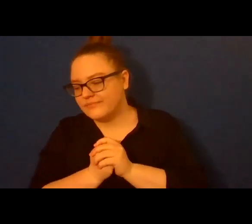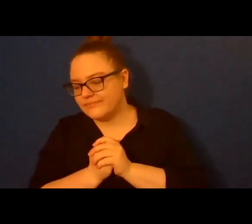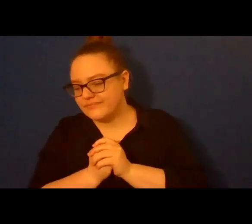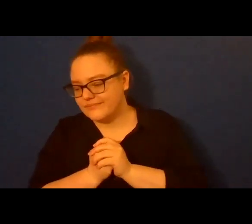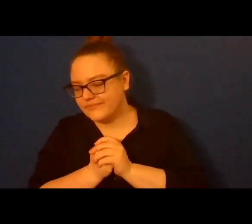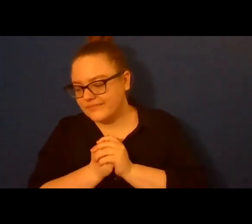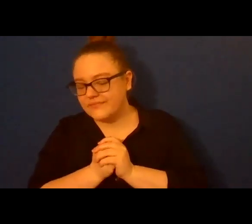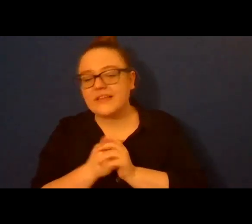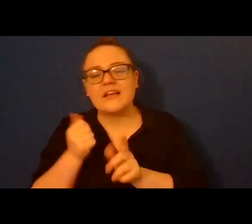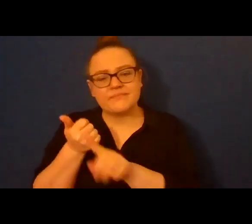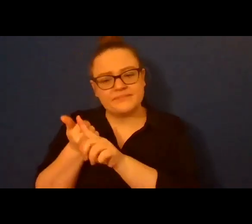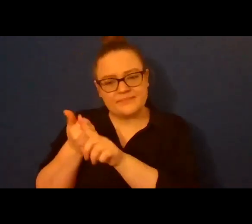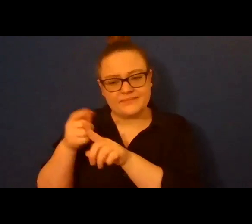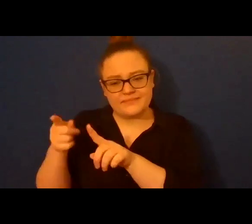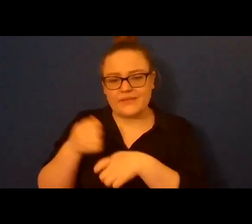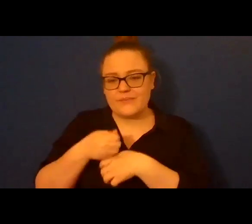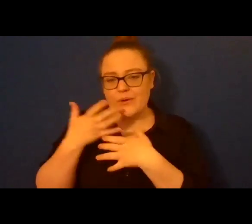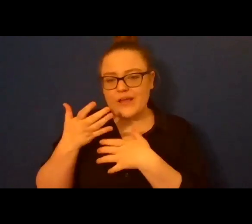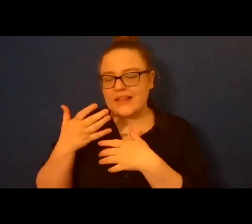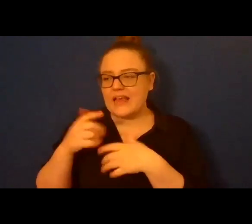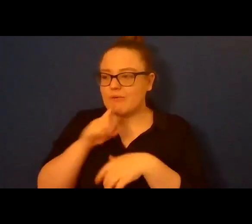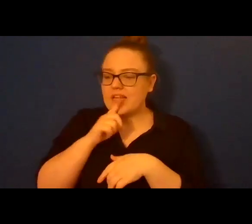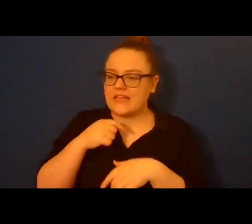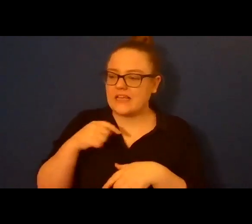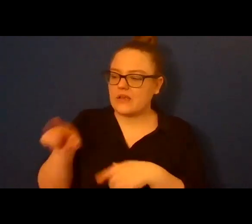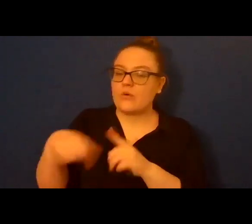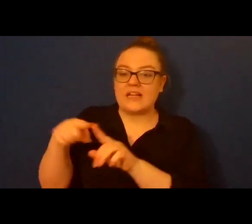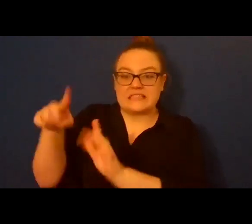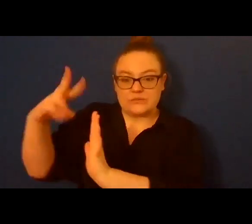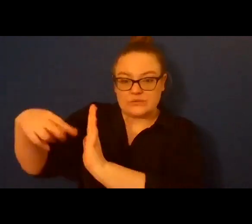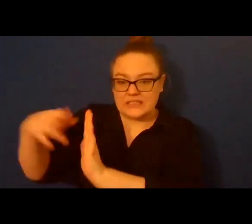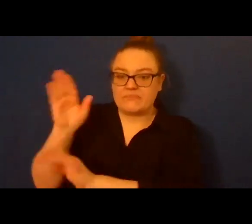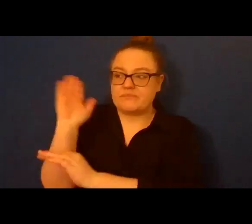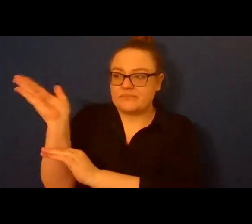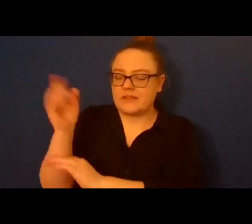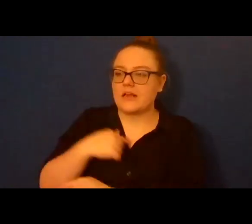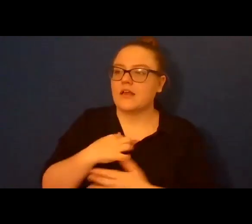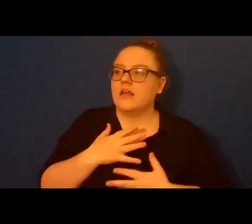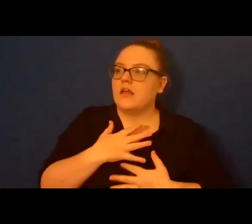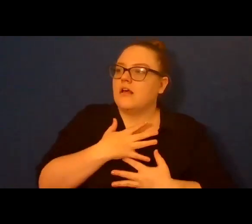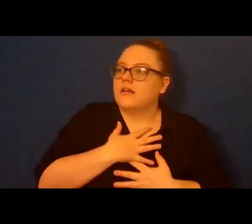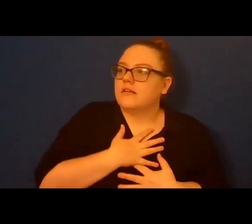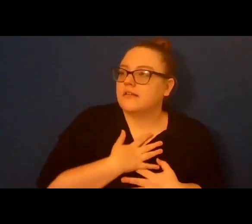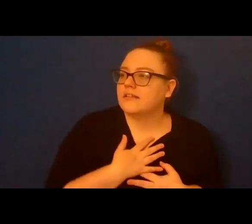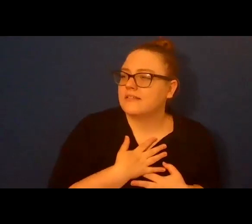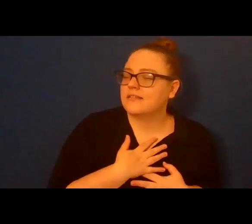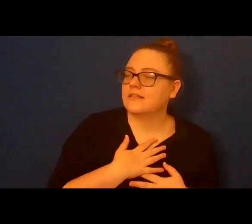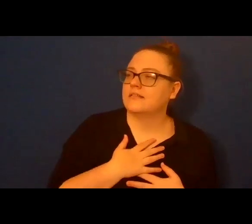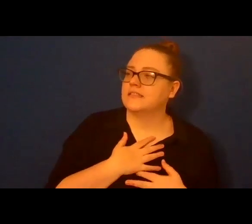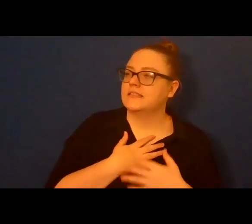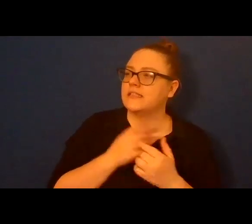poet who takes my breath away when he reads. And every time I hear him read, I come away with something